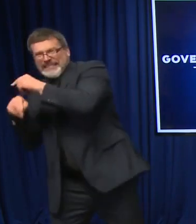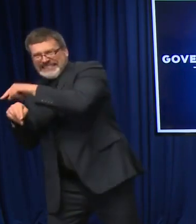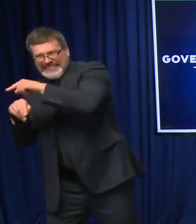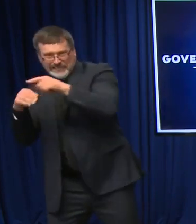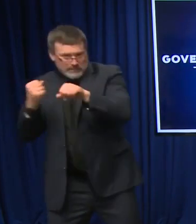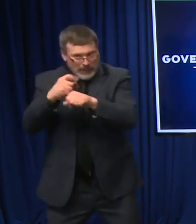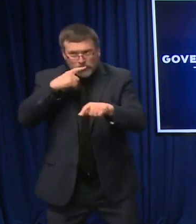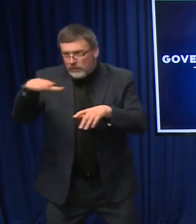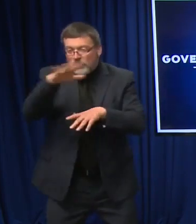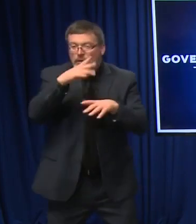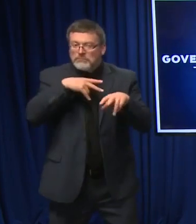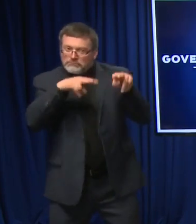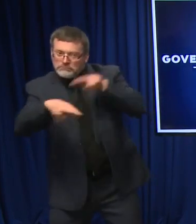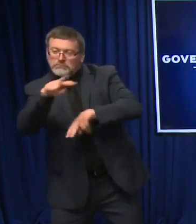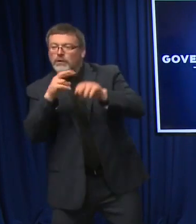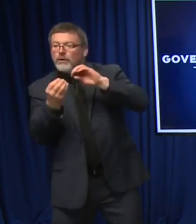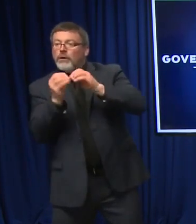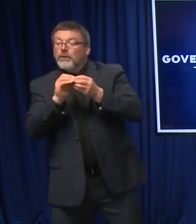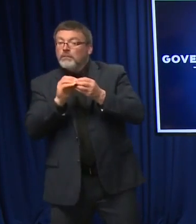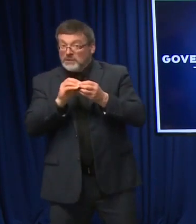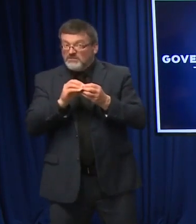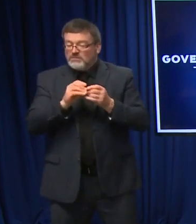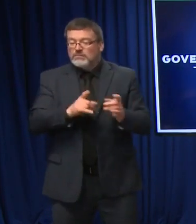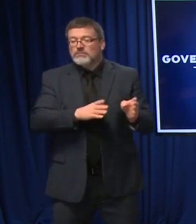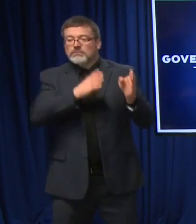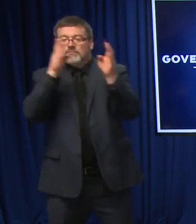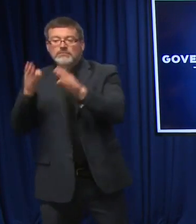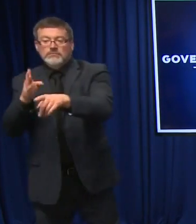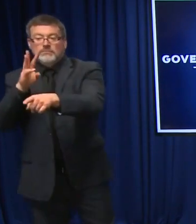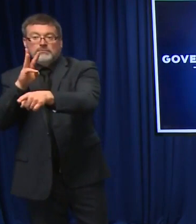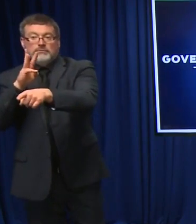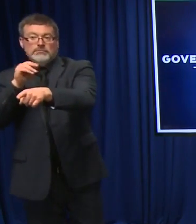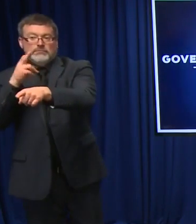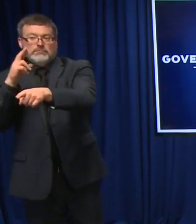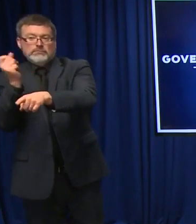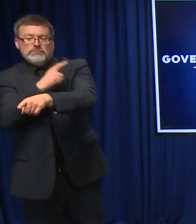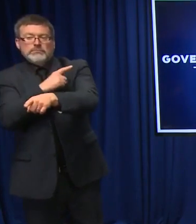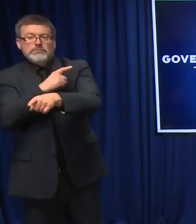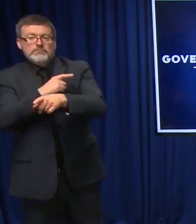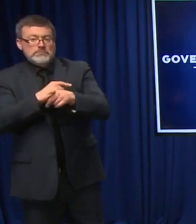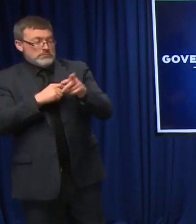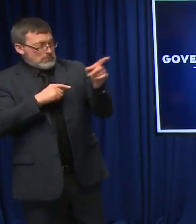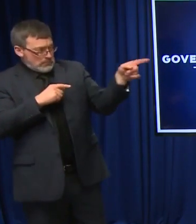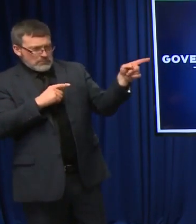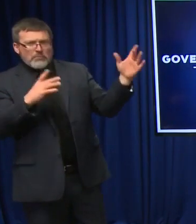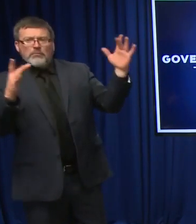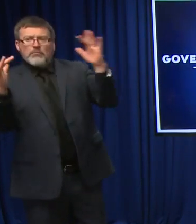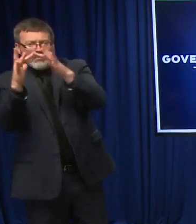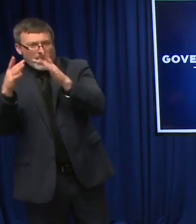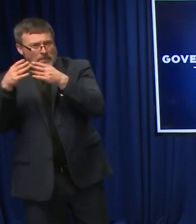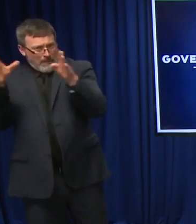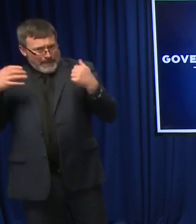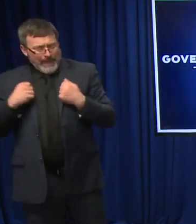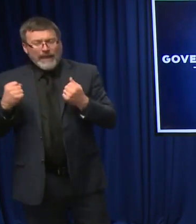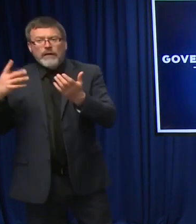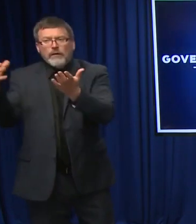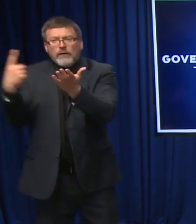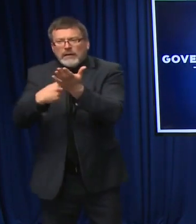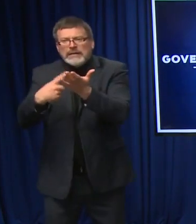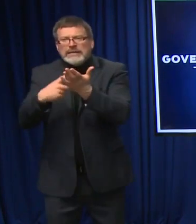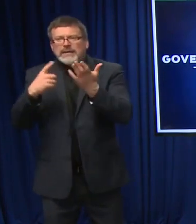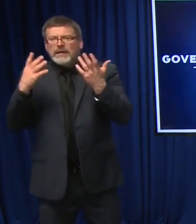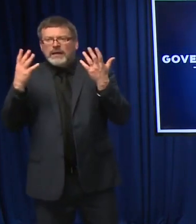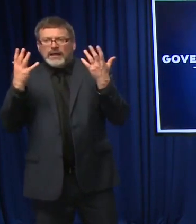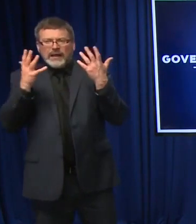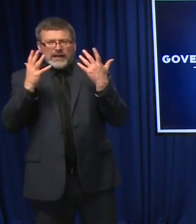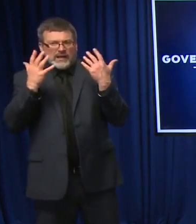Given that stark reality, what conversations, if any, have you had with the public health team about additional mitigation measures that the state could not just